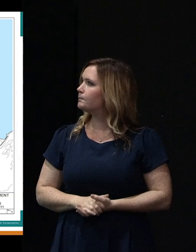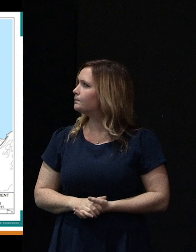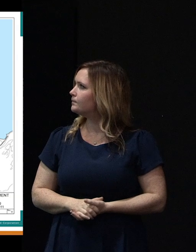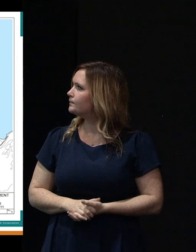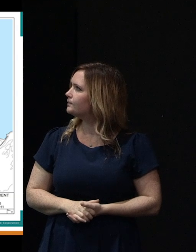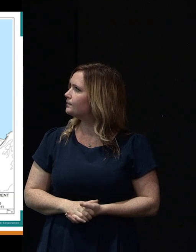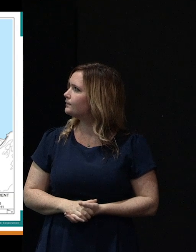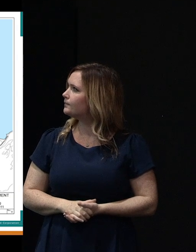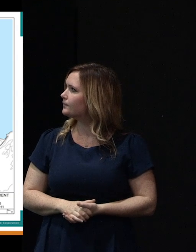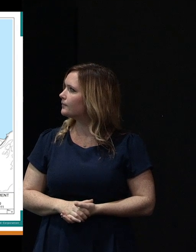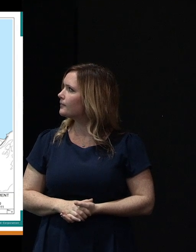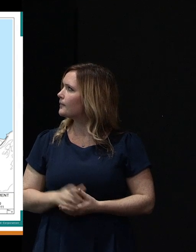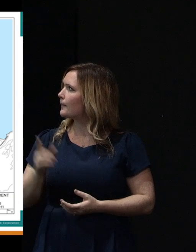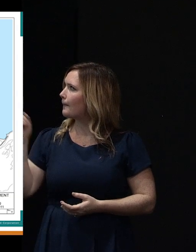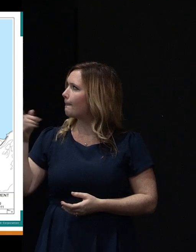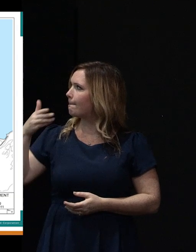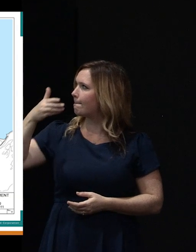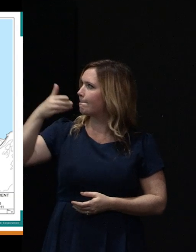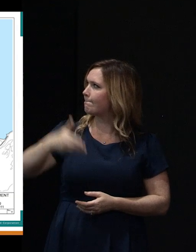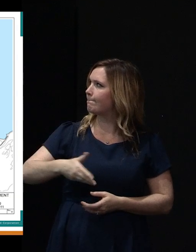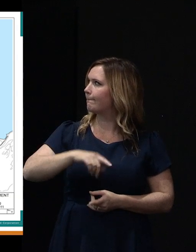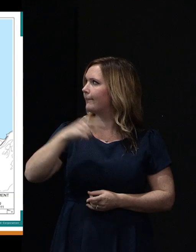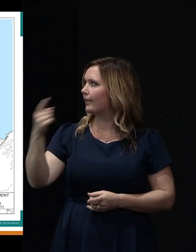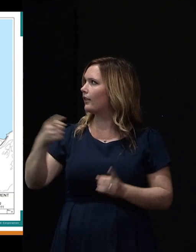This is in the southern part, again, going from west to east.